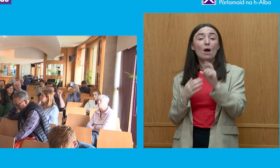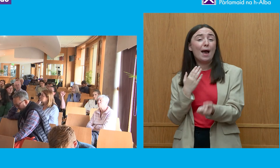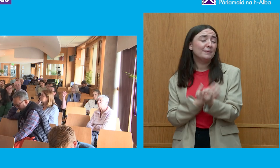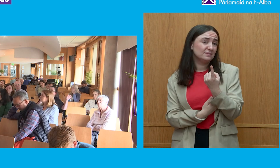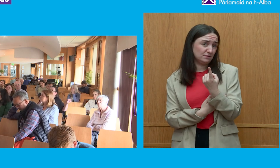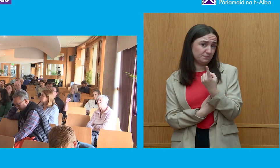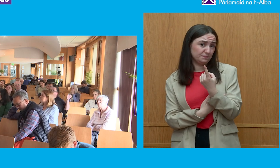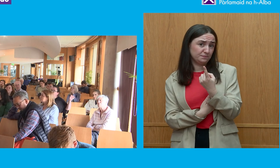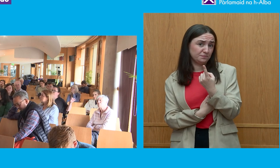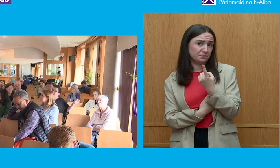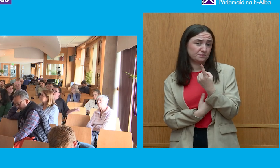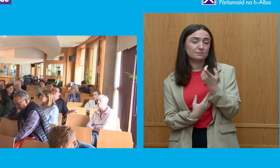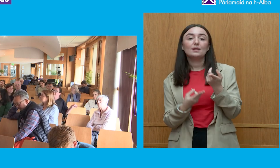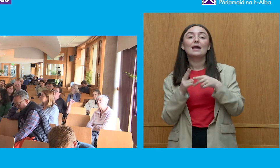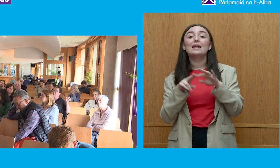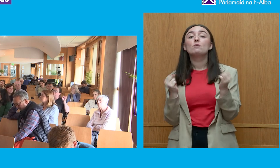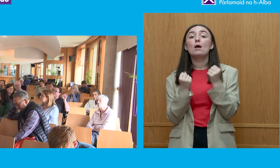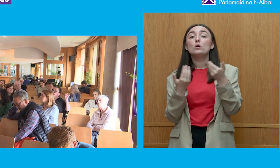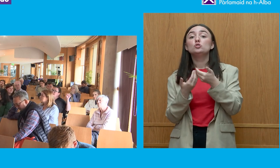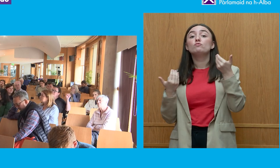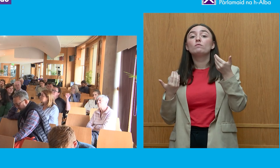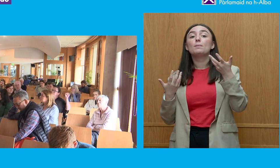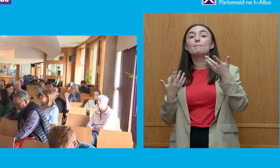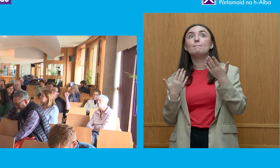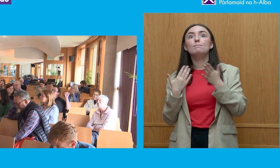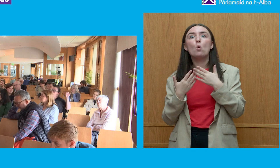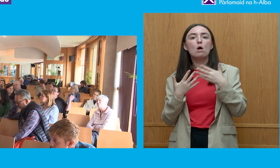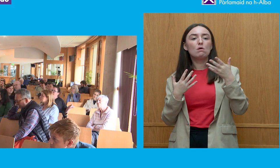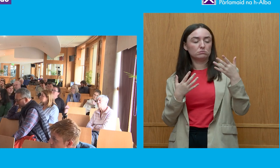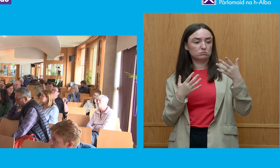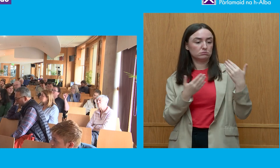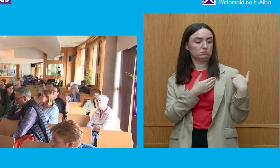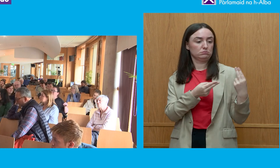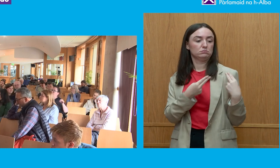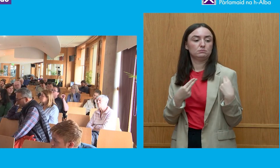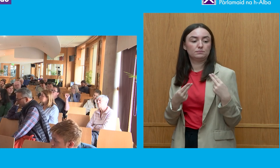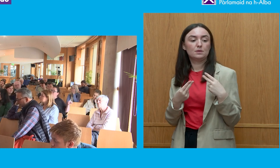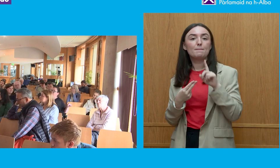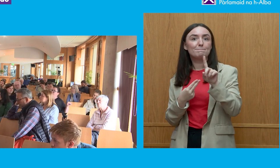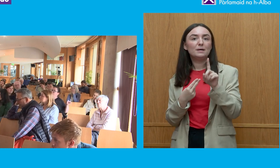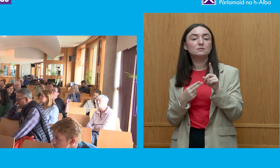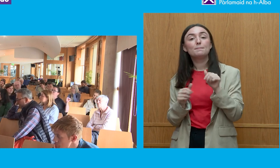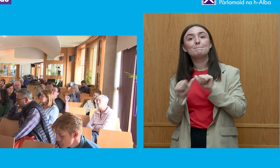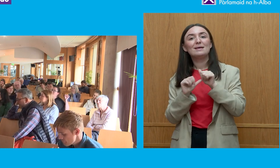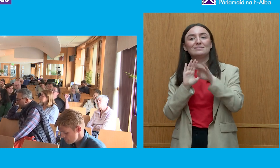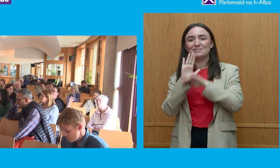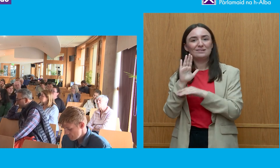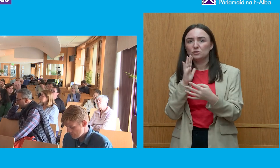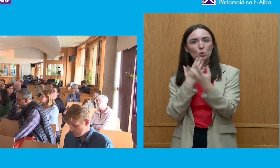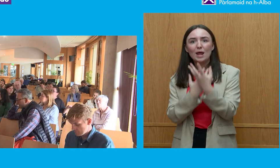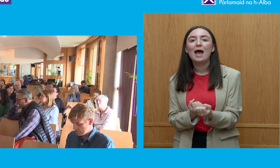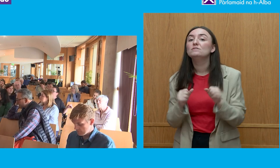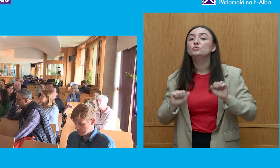if we devolve power still further without devolving any better standards and rules and